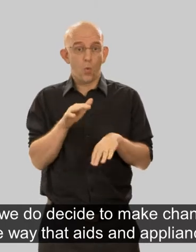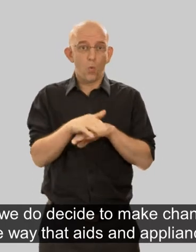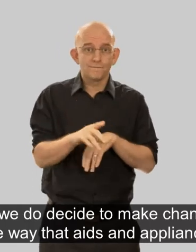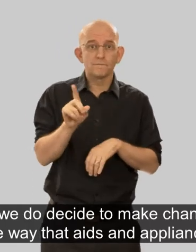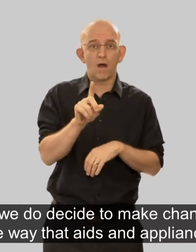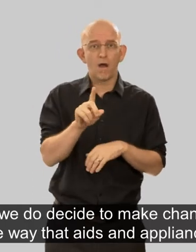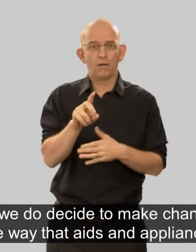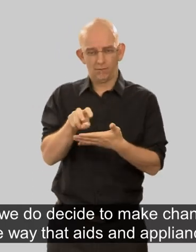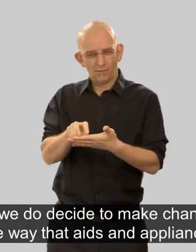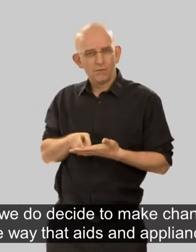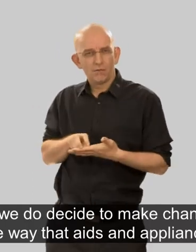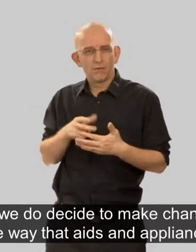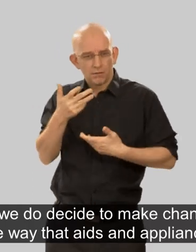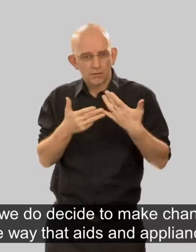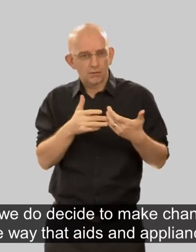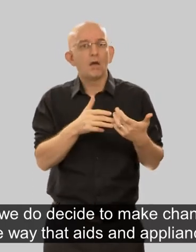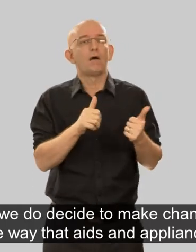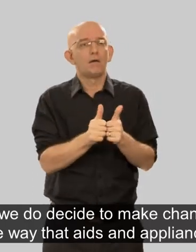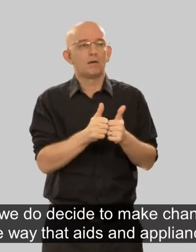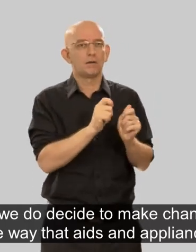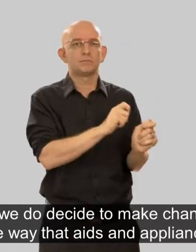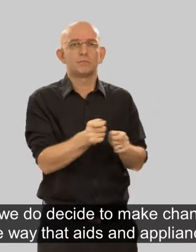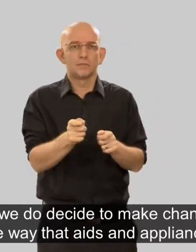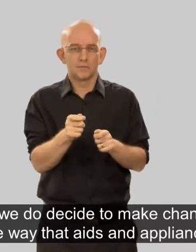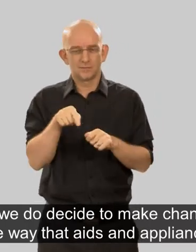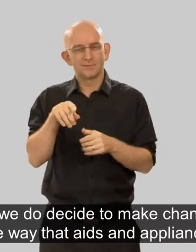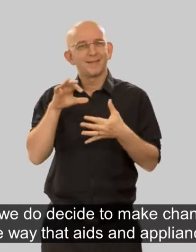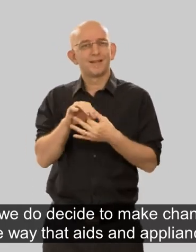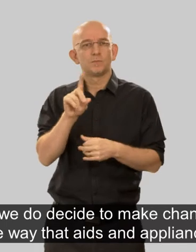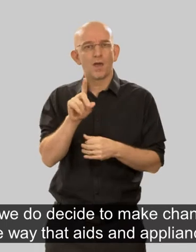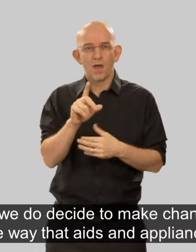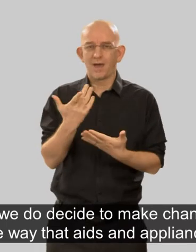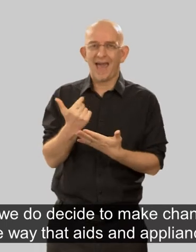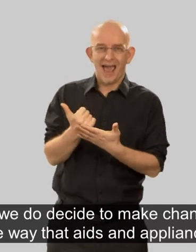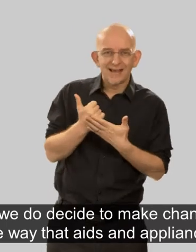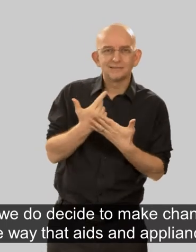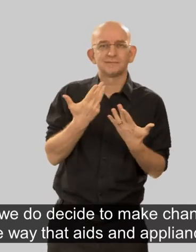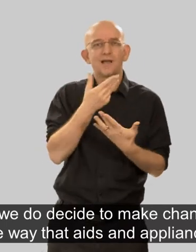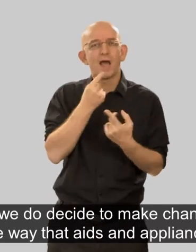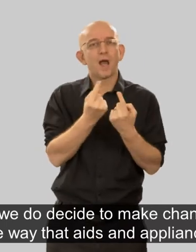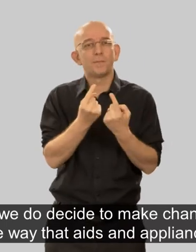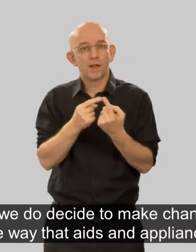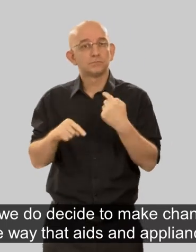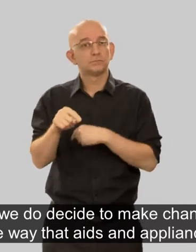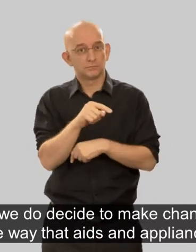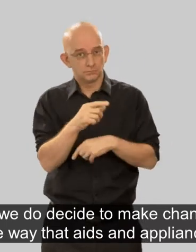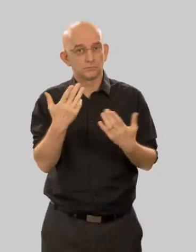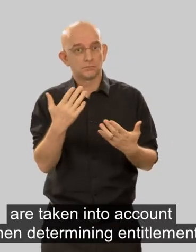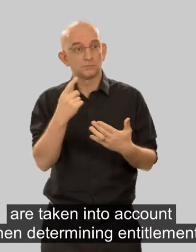If we do decide to make changes to the way that aids and appliances are taken into